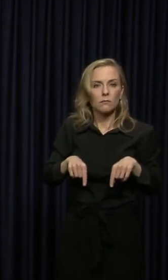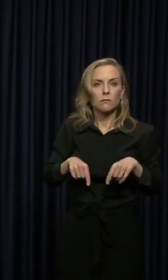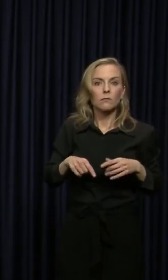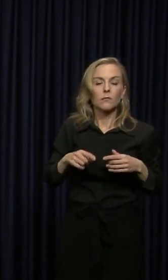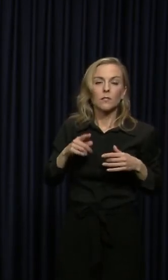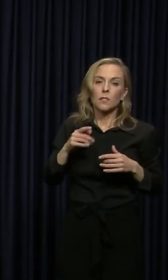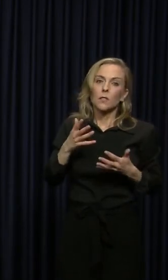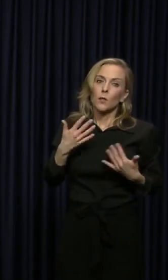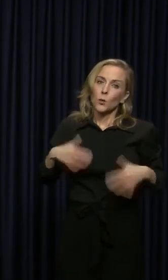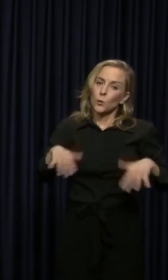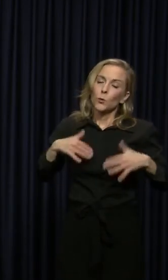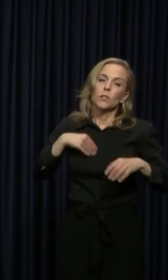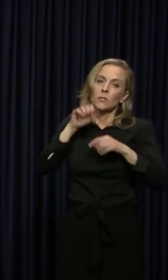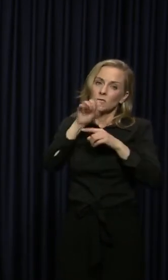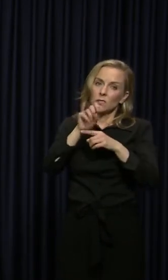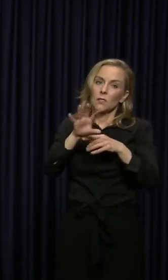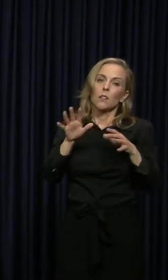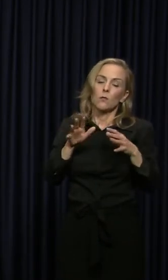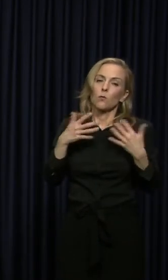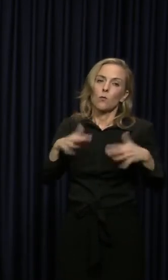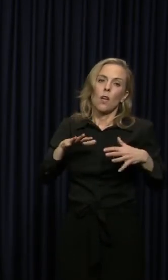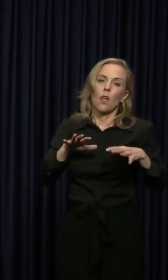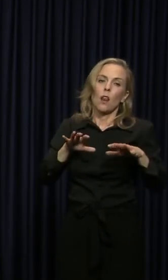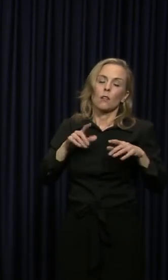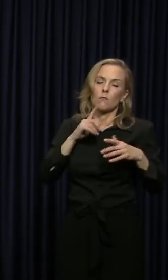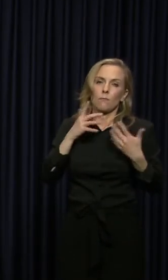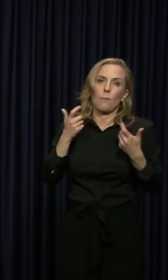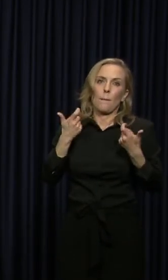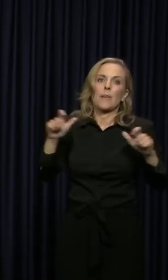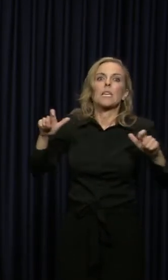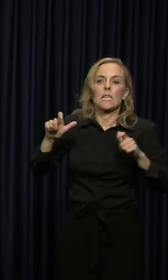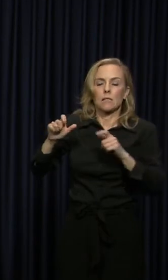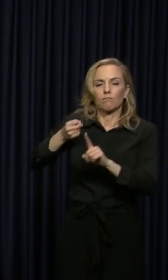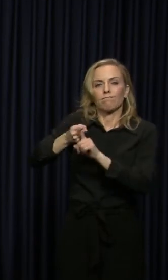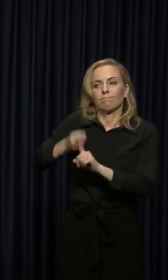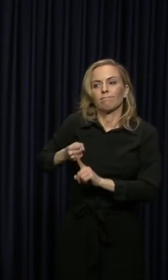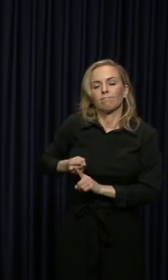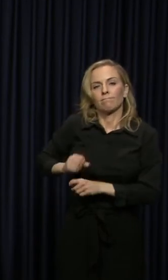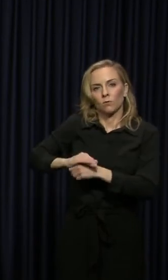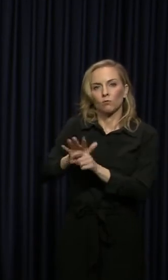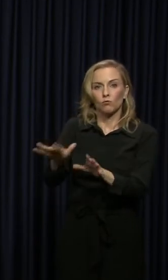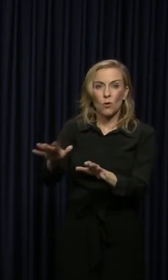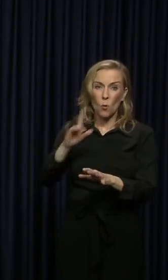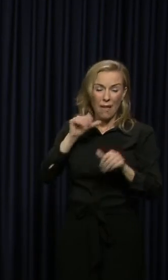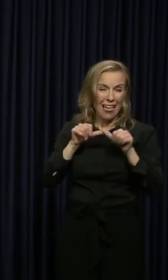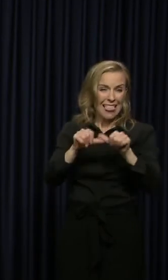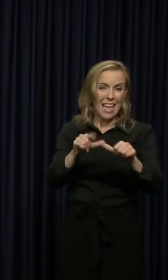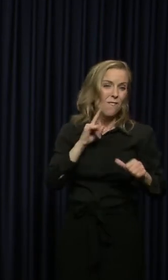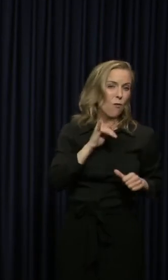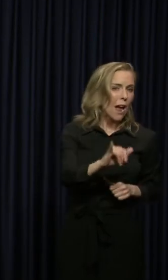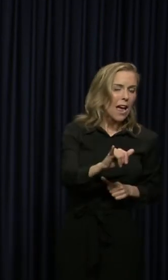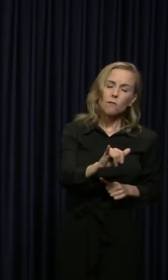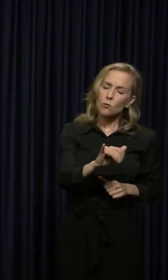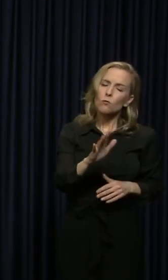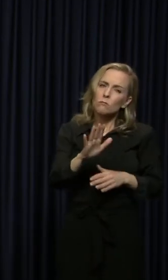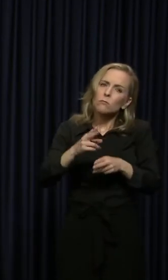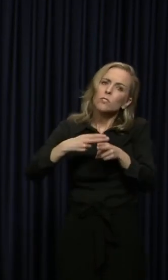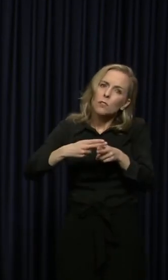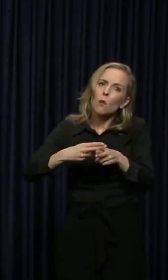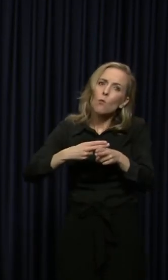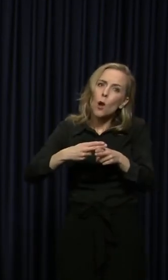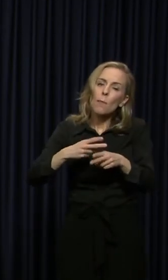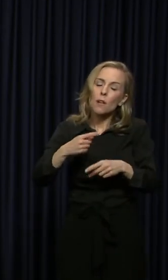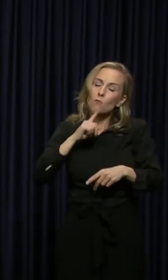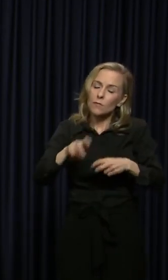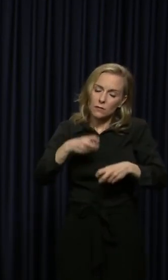we announced a lot of cases today. Let me say that the coronavirus isn't gonna last forever. We know it is temporary, but we know we got to be tough enough to take however